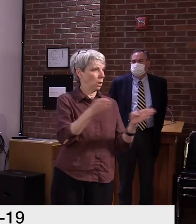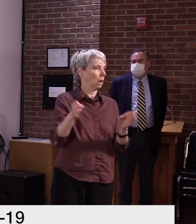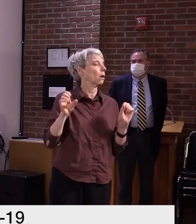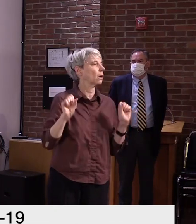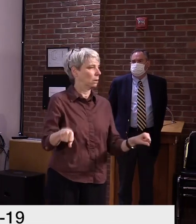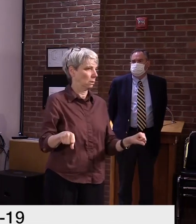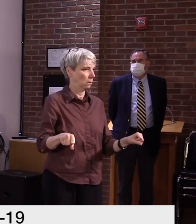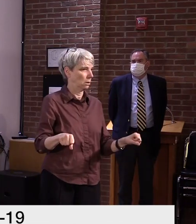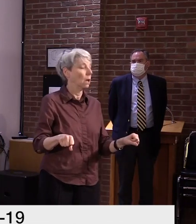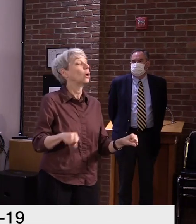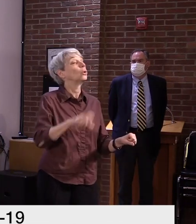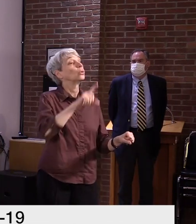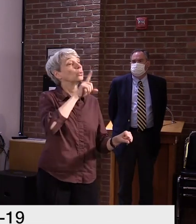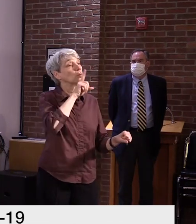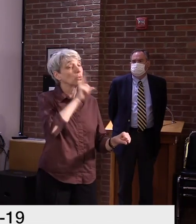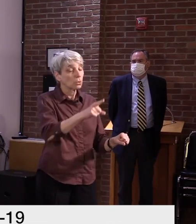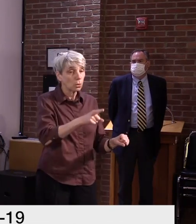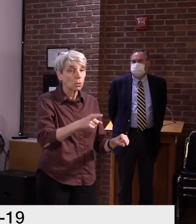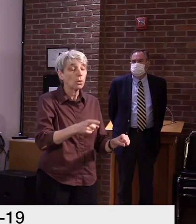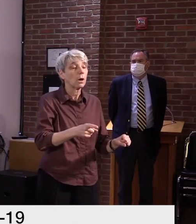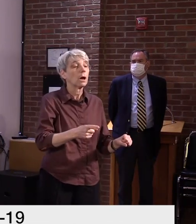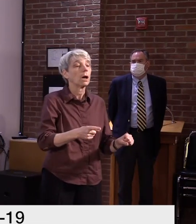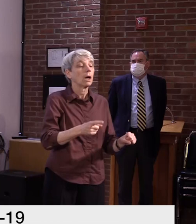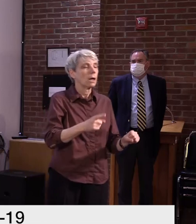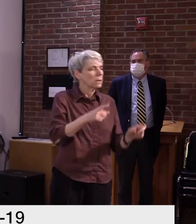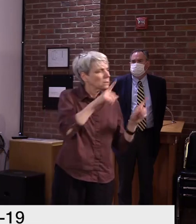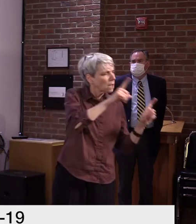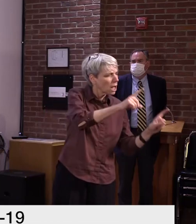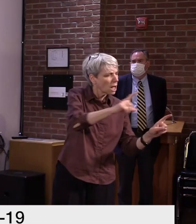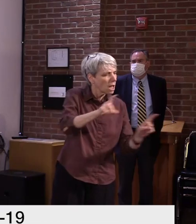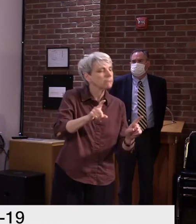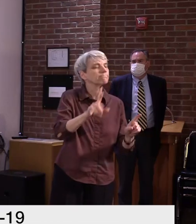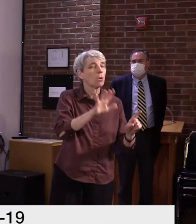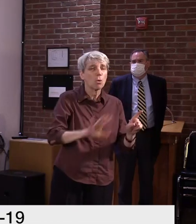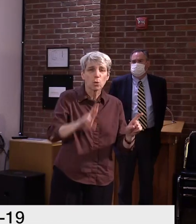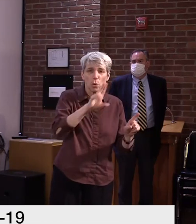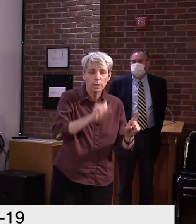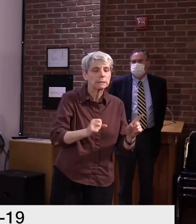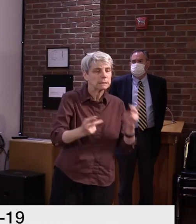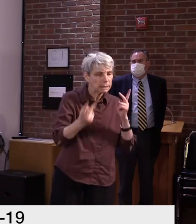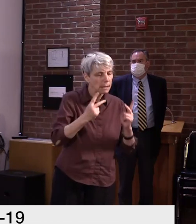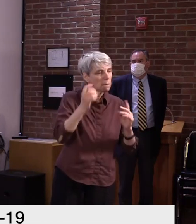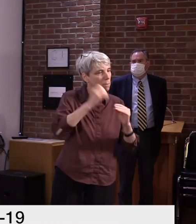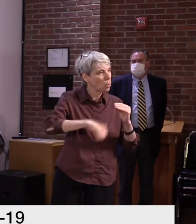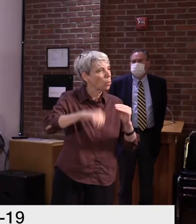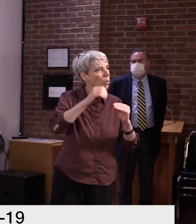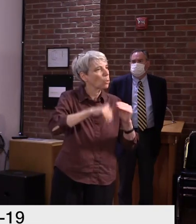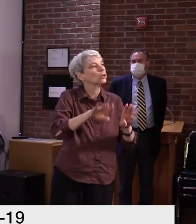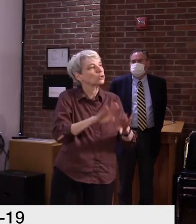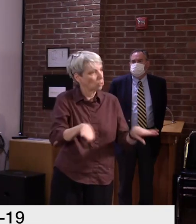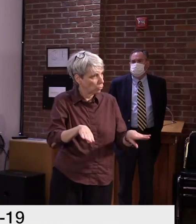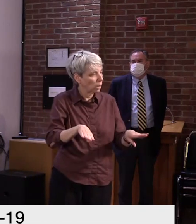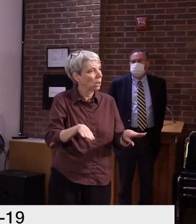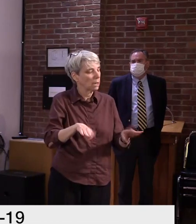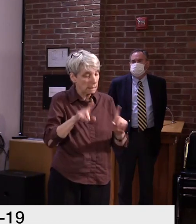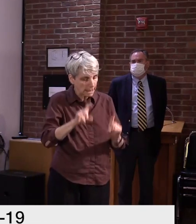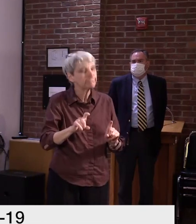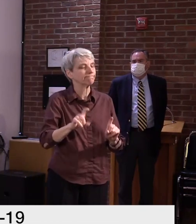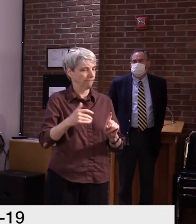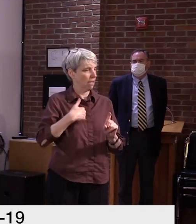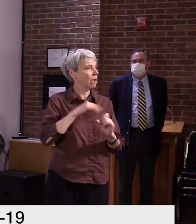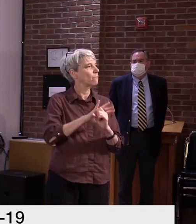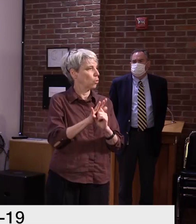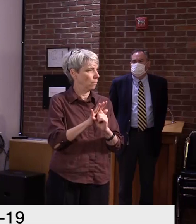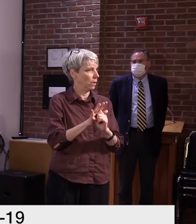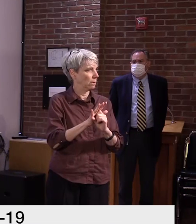of children with COVID-19 nationwide and in Vermont, but that's not surprising